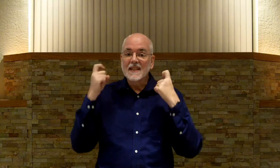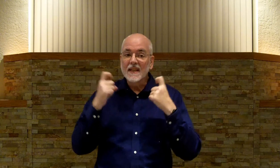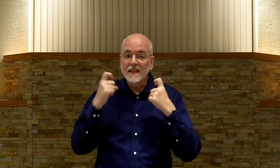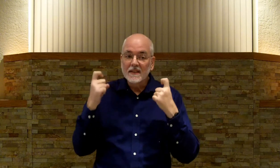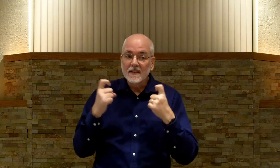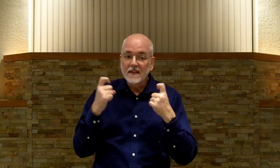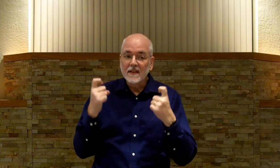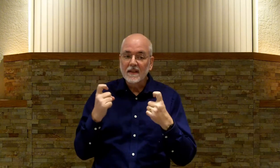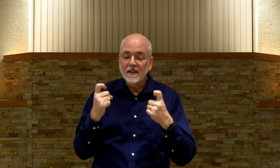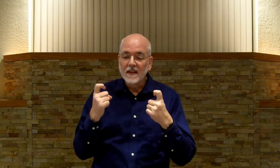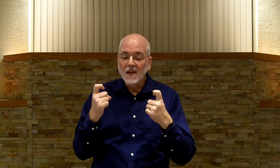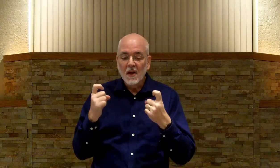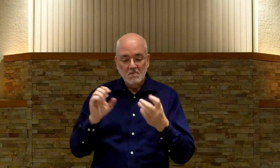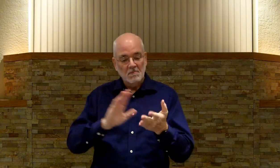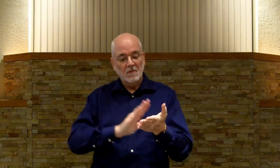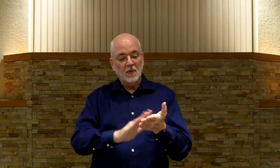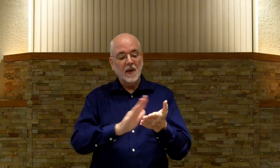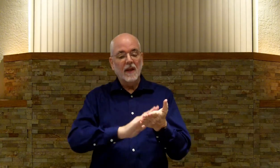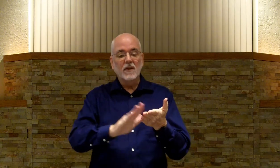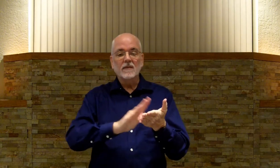Sins. Forgiven.